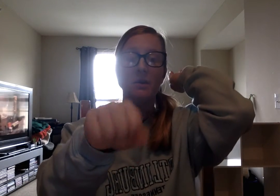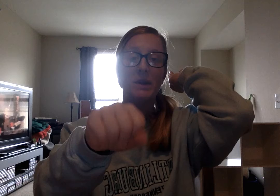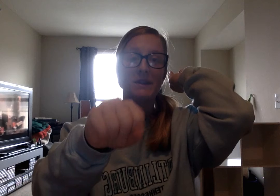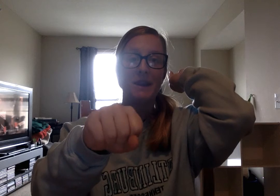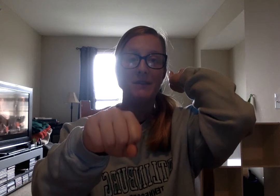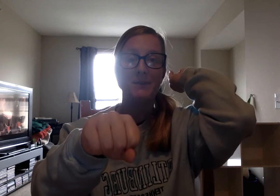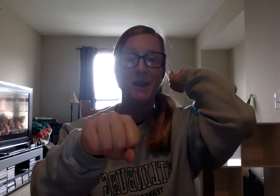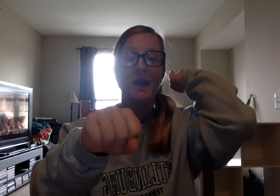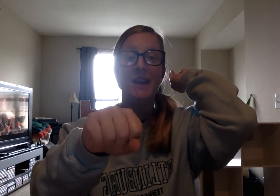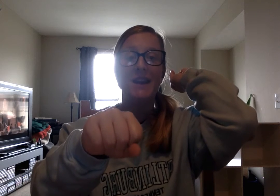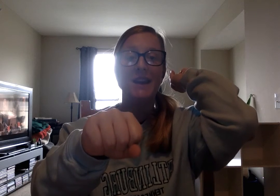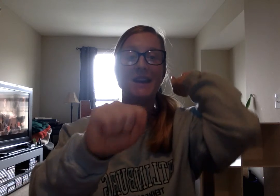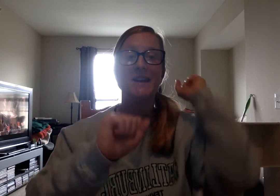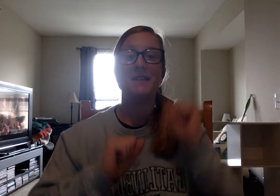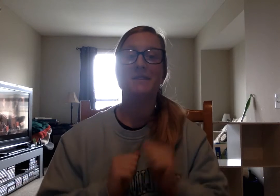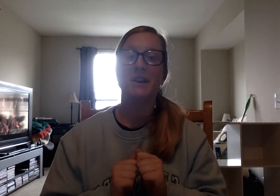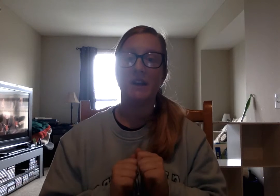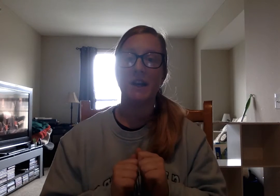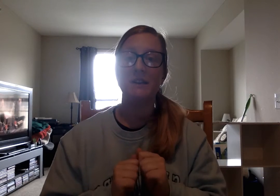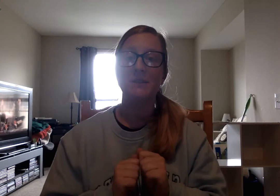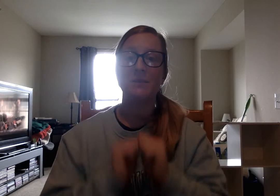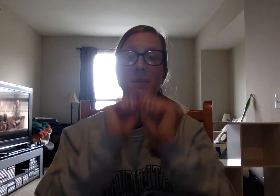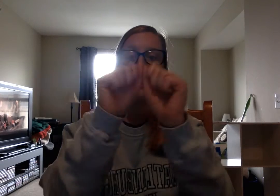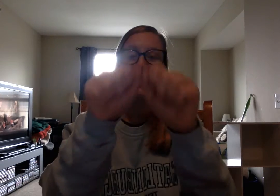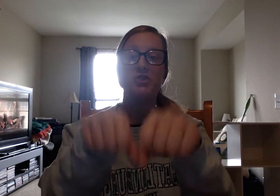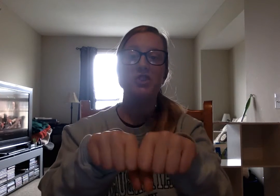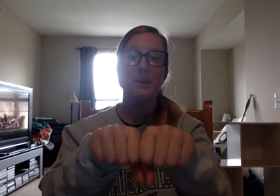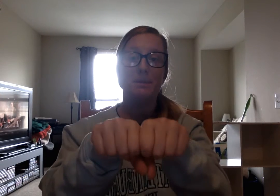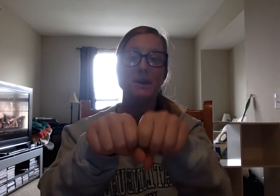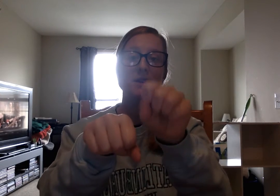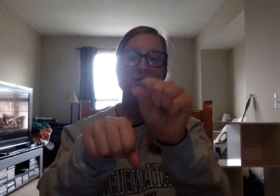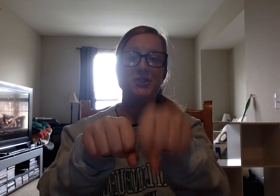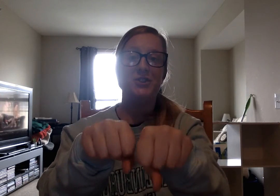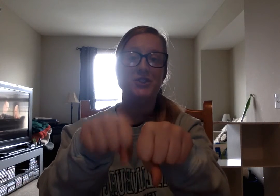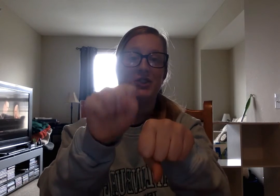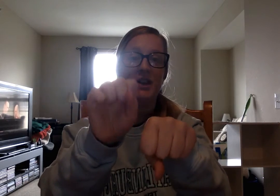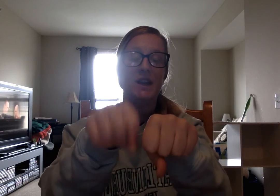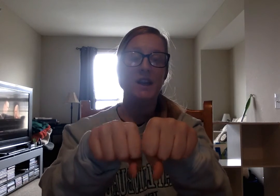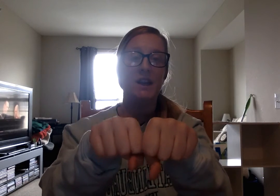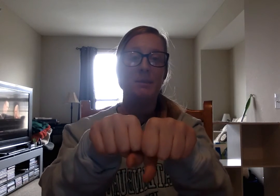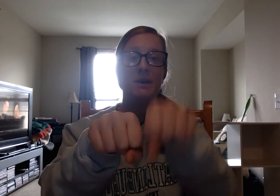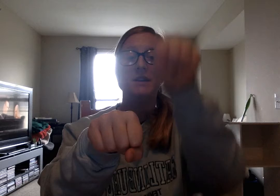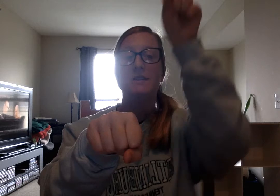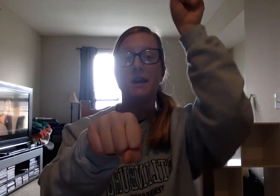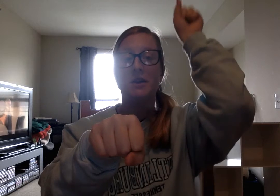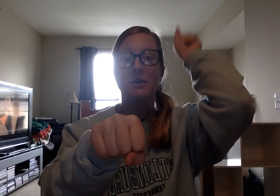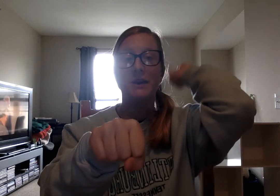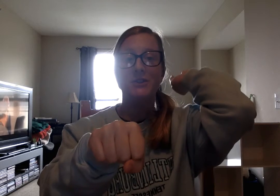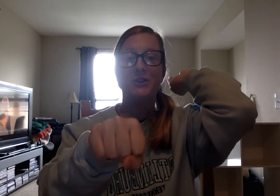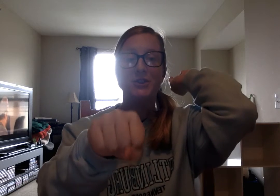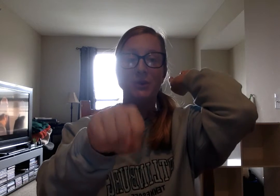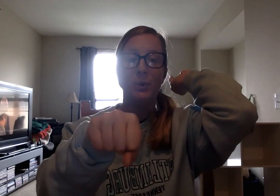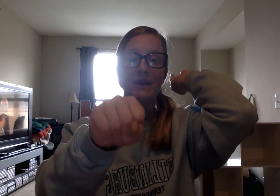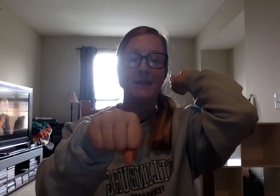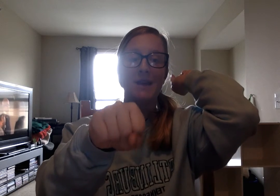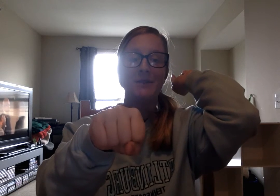What's left? Id. Very nice. Chip. Ch. Ip. Take away ch. What's left?